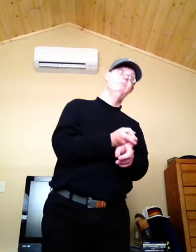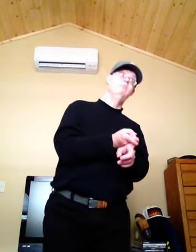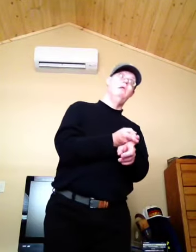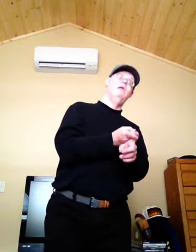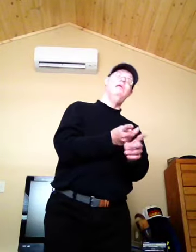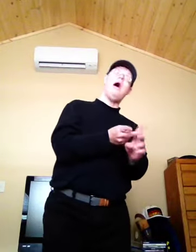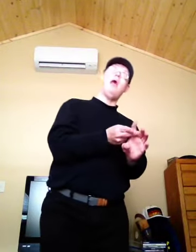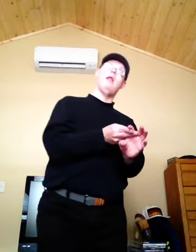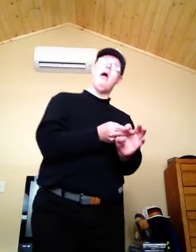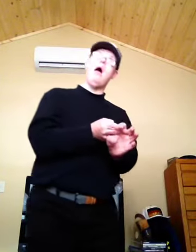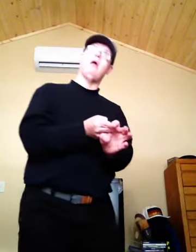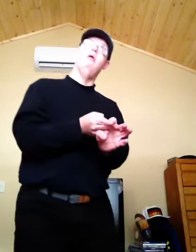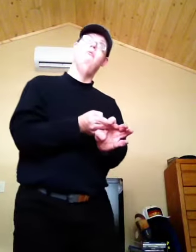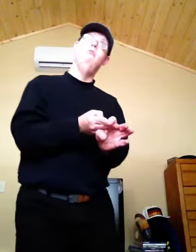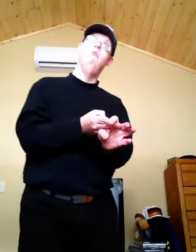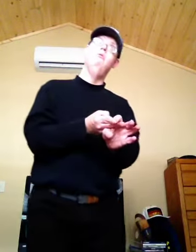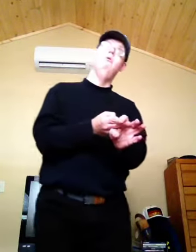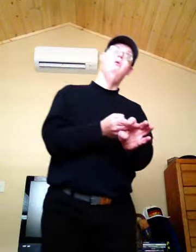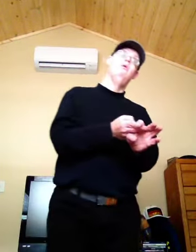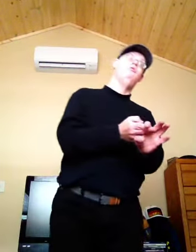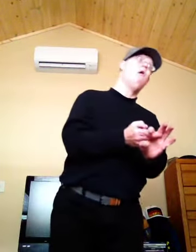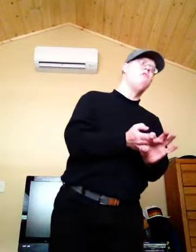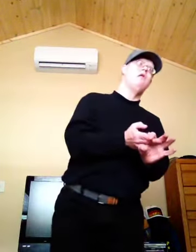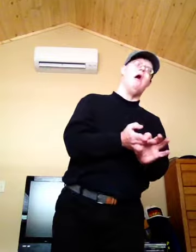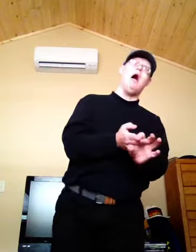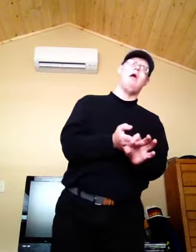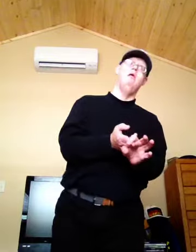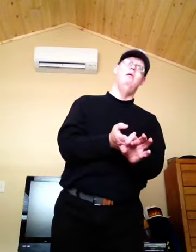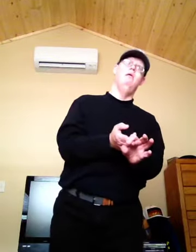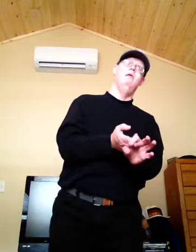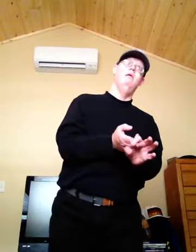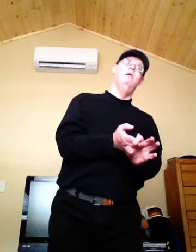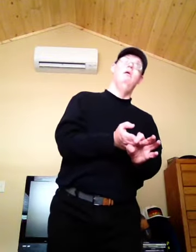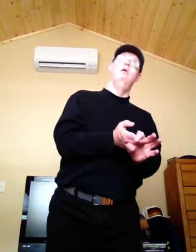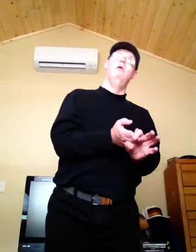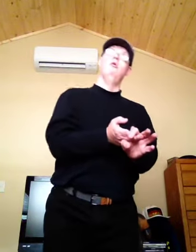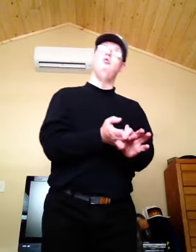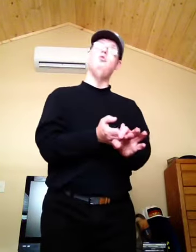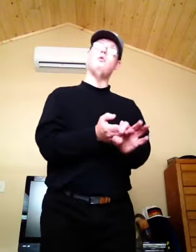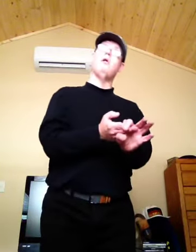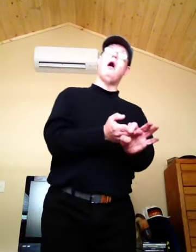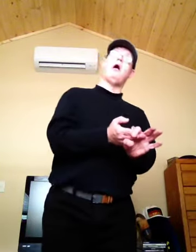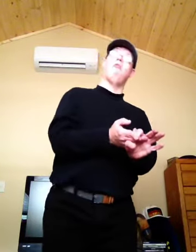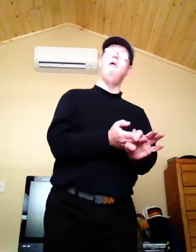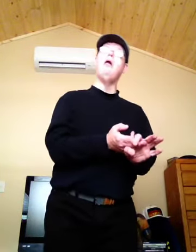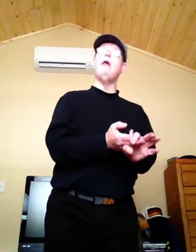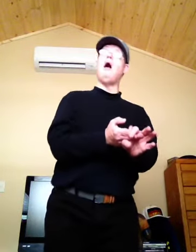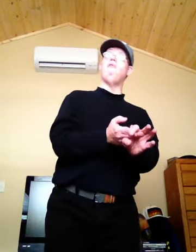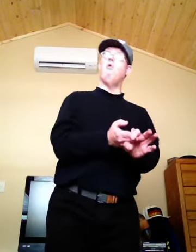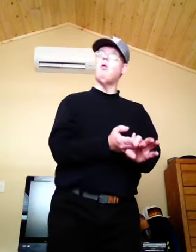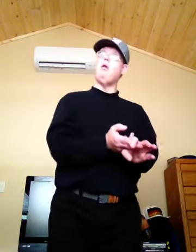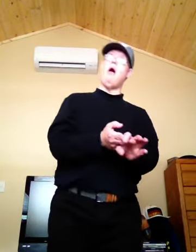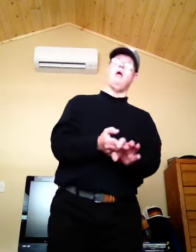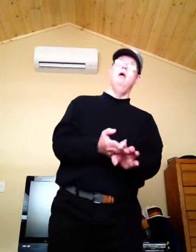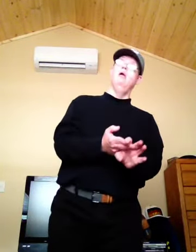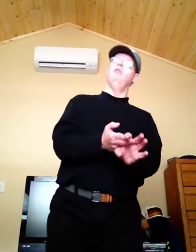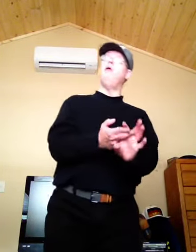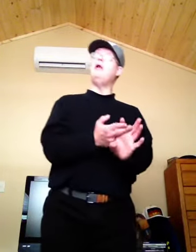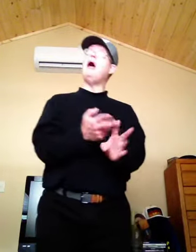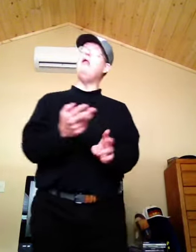9 o'clock. 12 o'clock. 2 o'clock. 3 o'clock. 4 o'clock. Then at